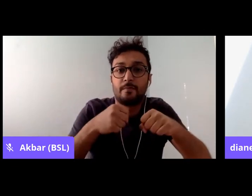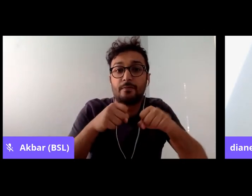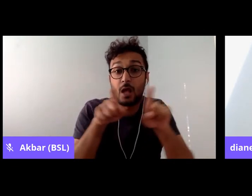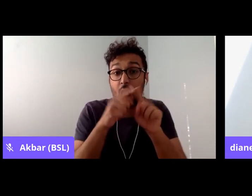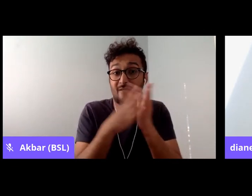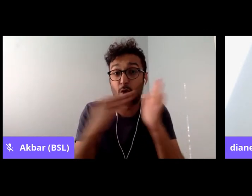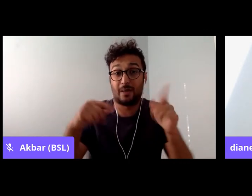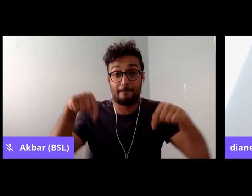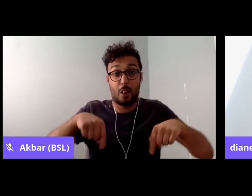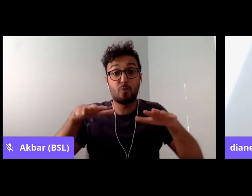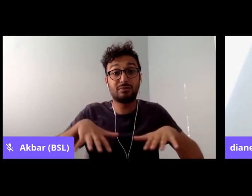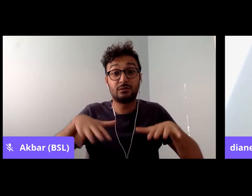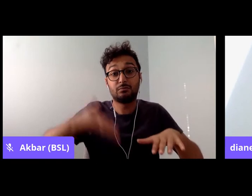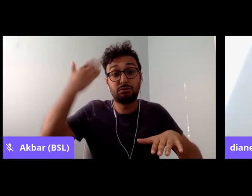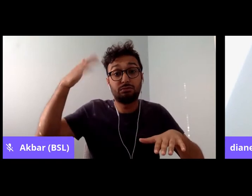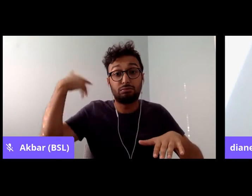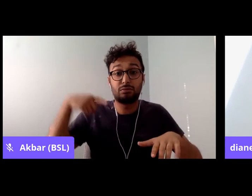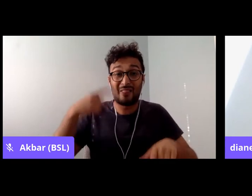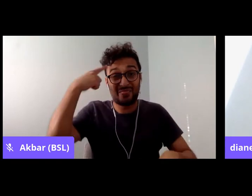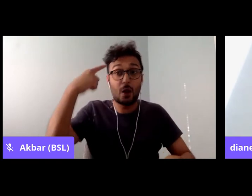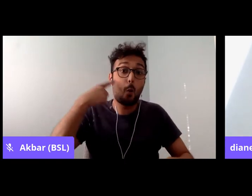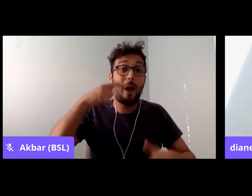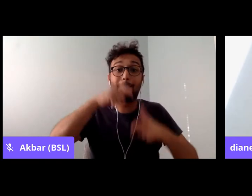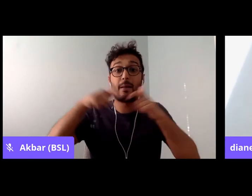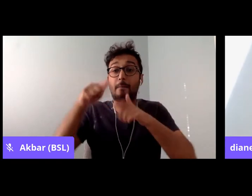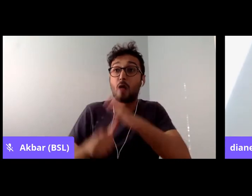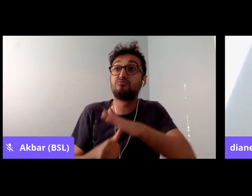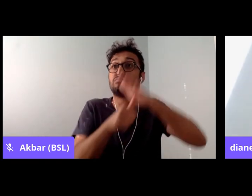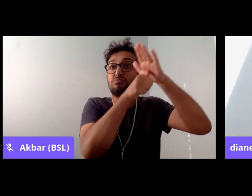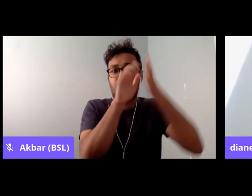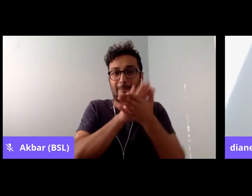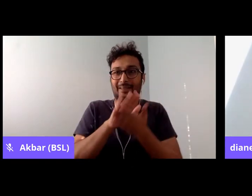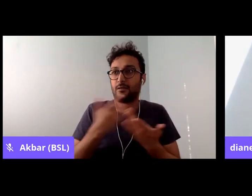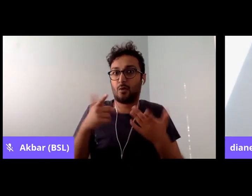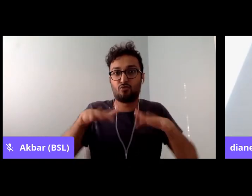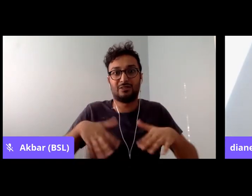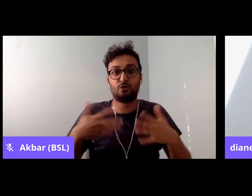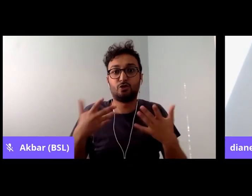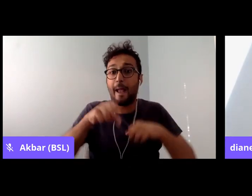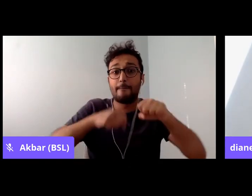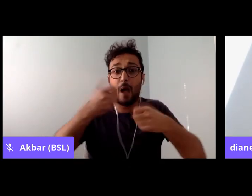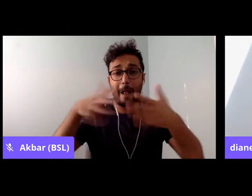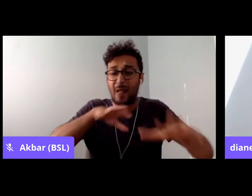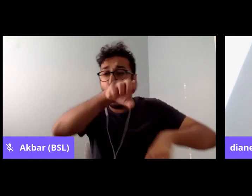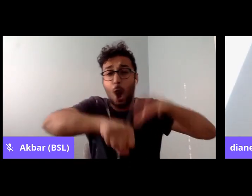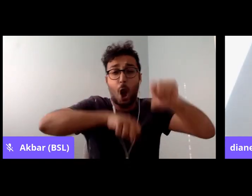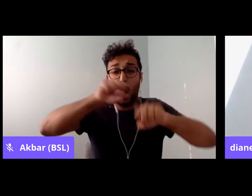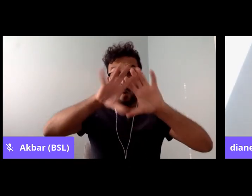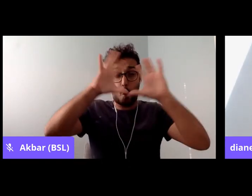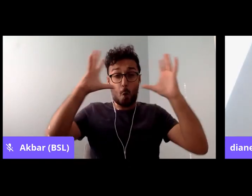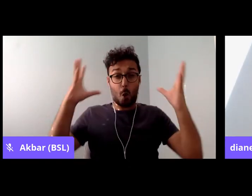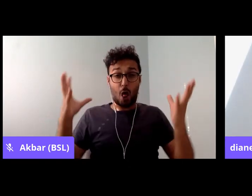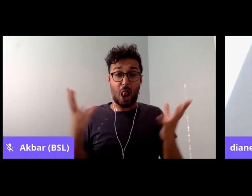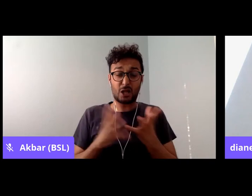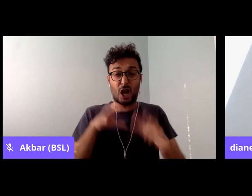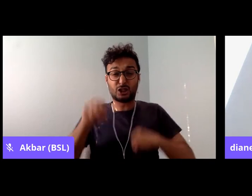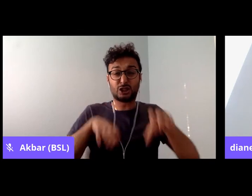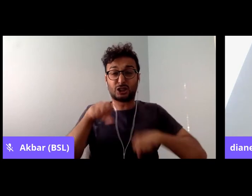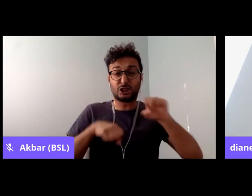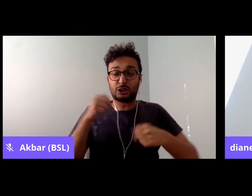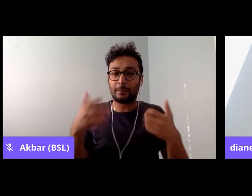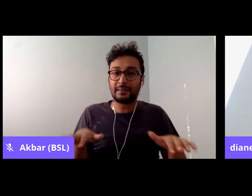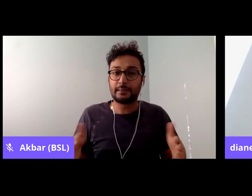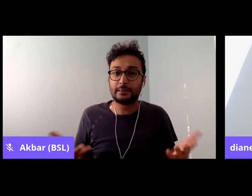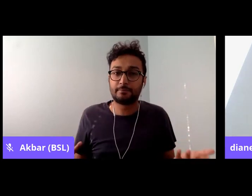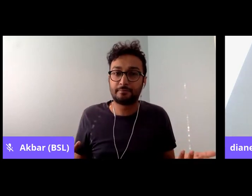empires. So, as Labour Party members, it's